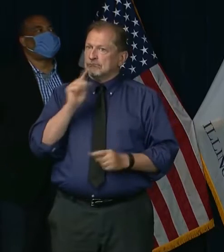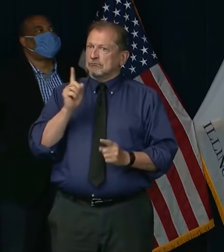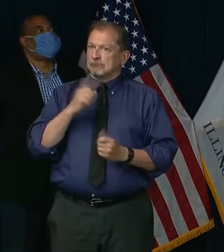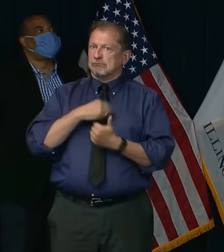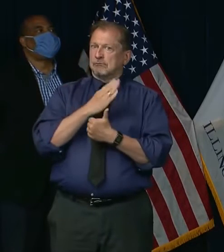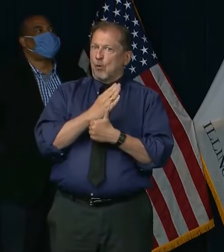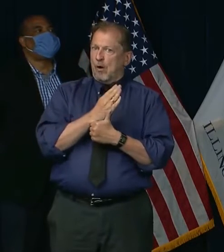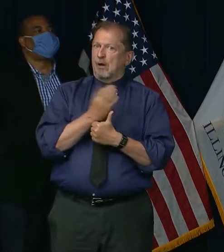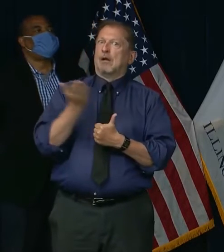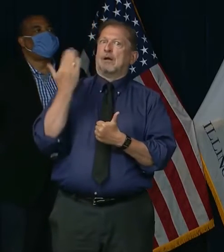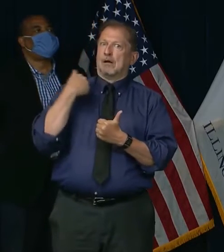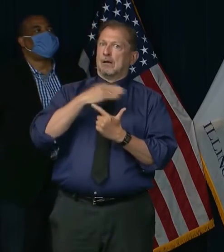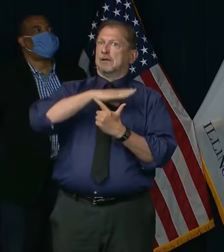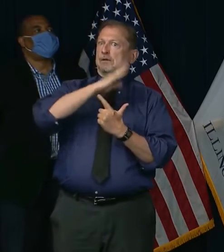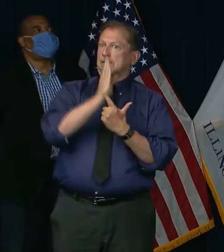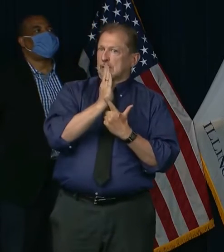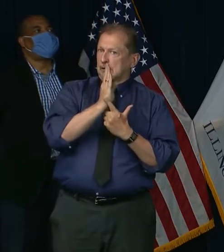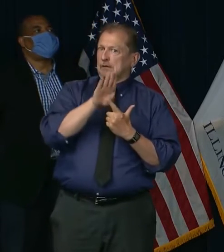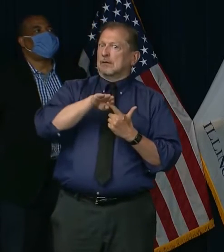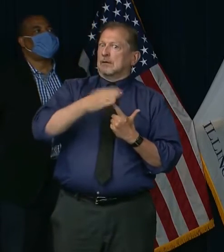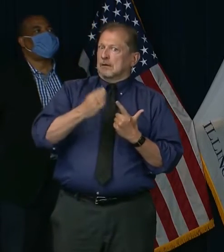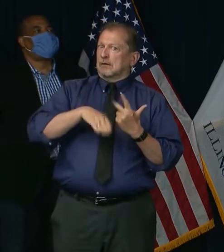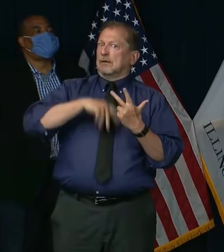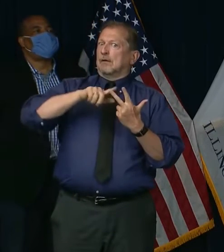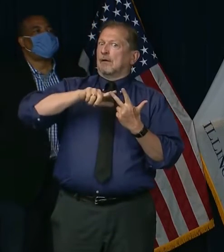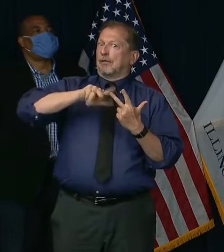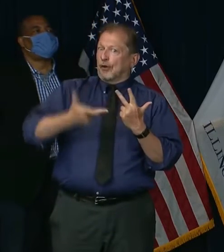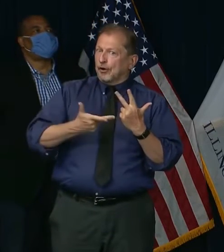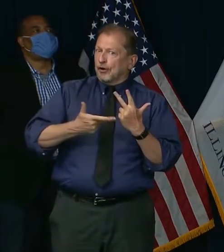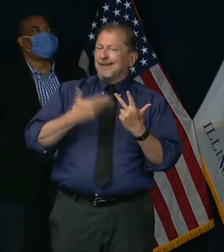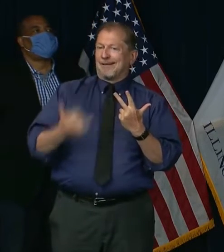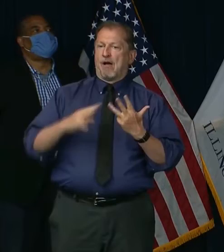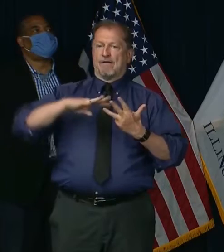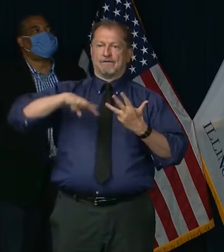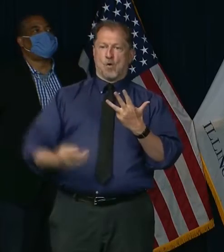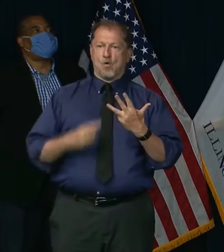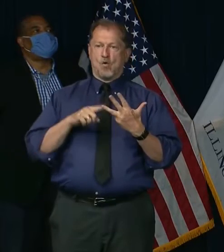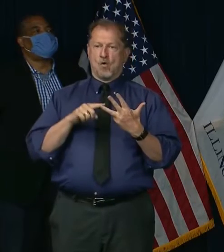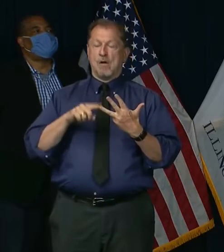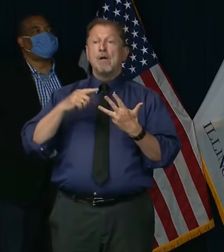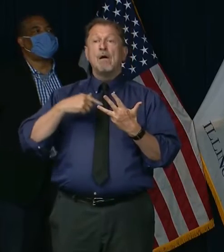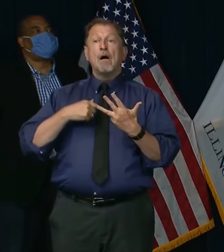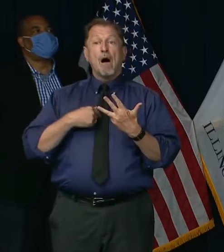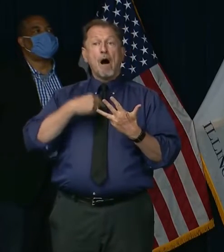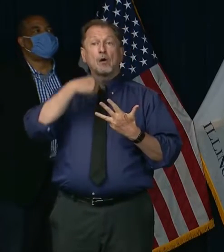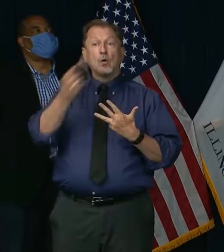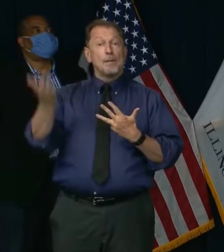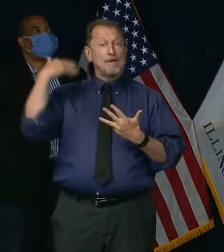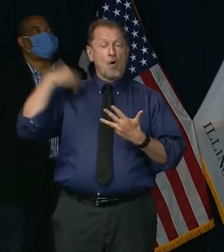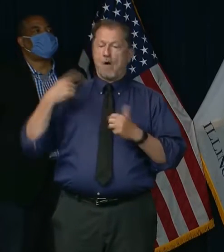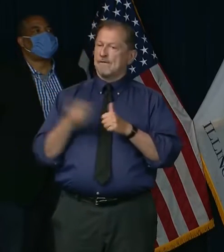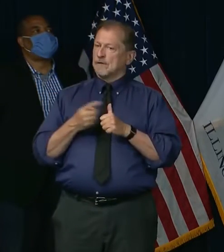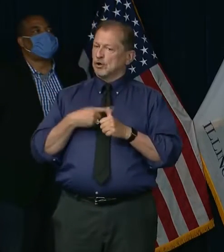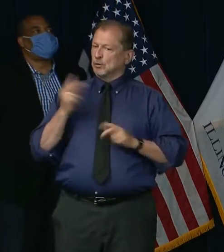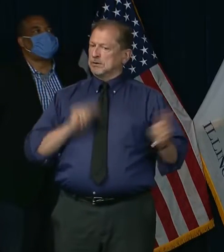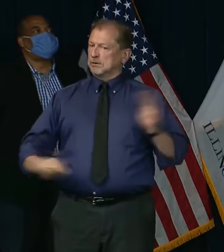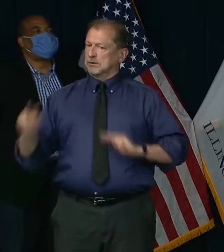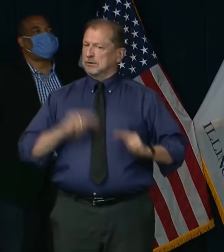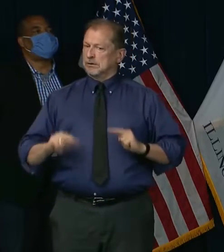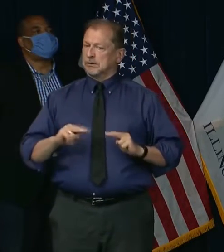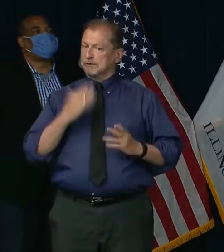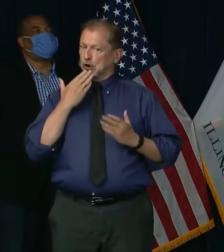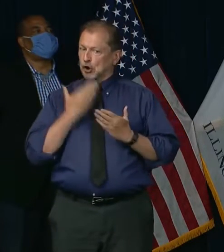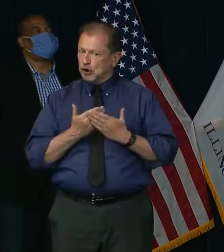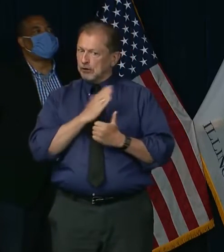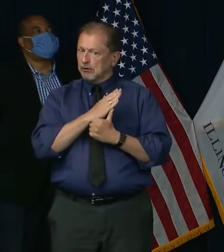I've said since the beginning that data and science would design our path forward. And if any single region of